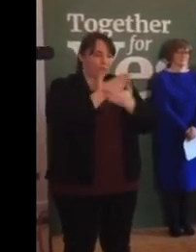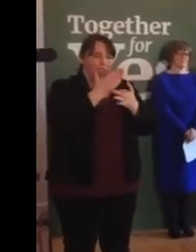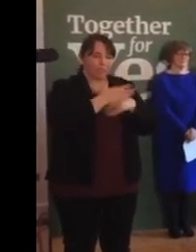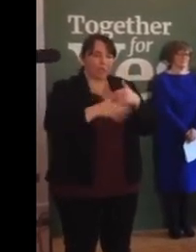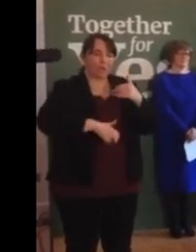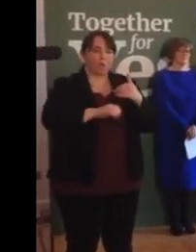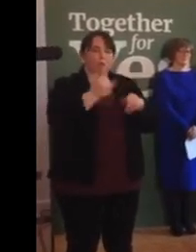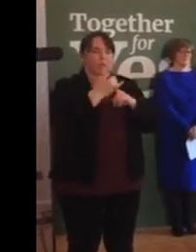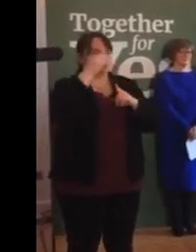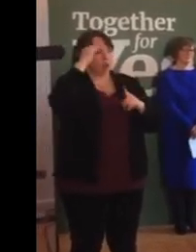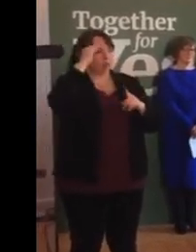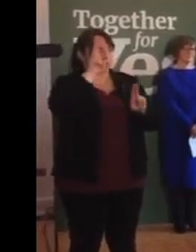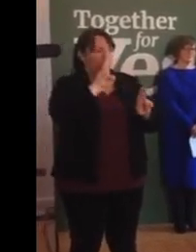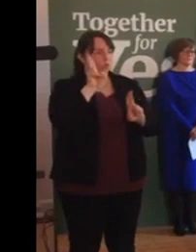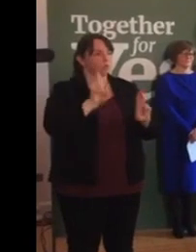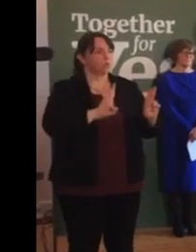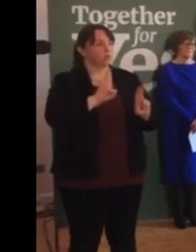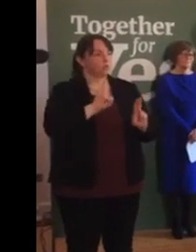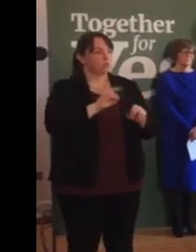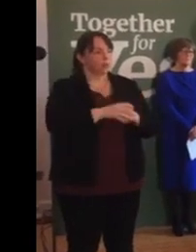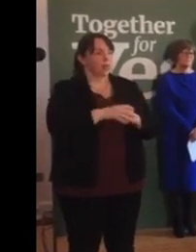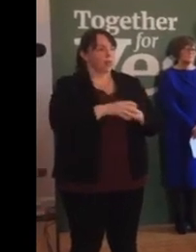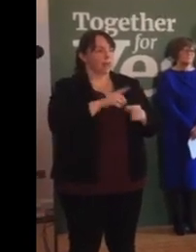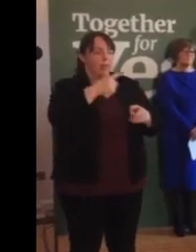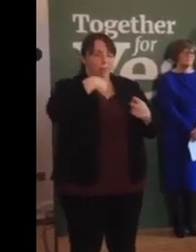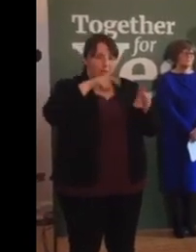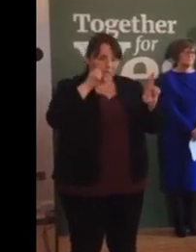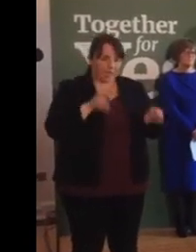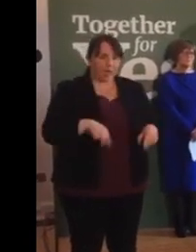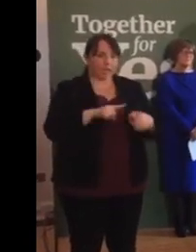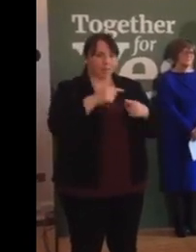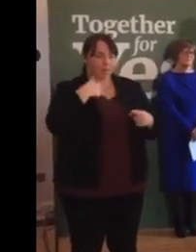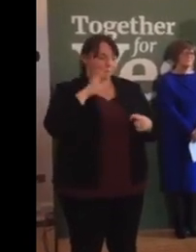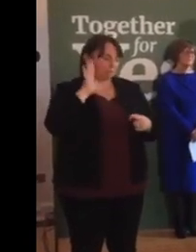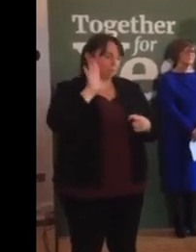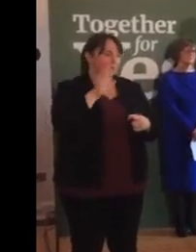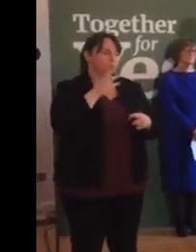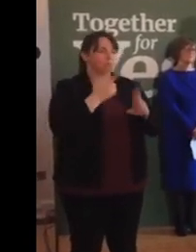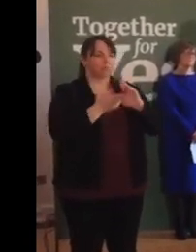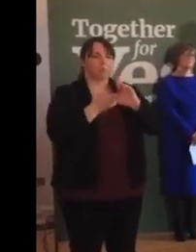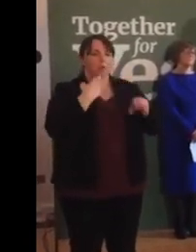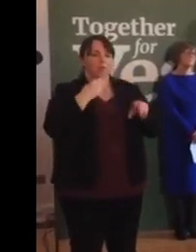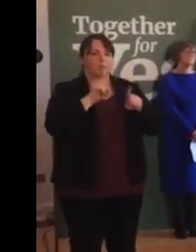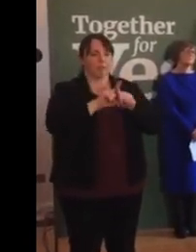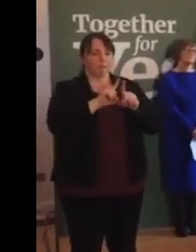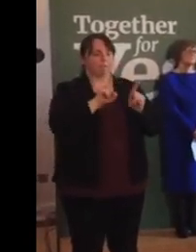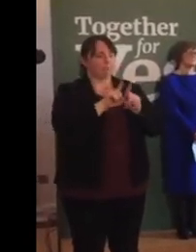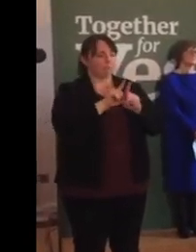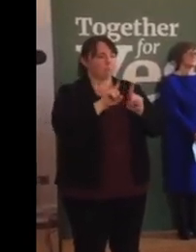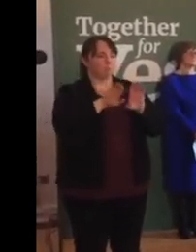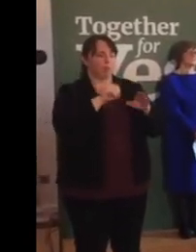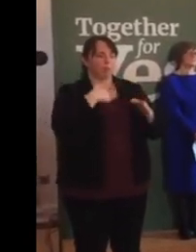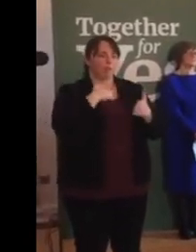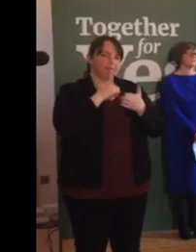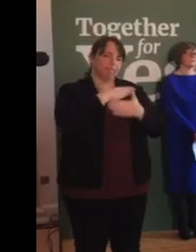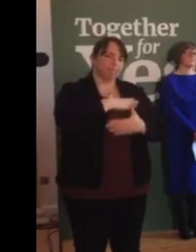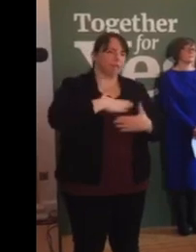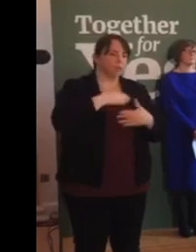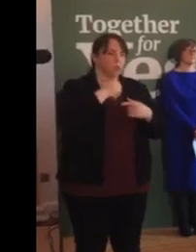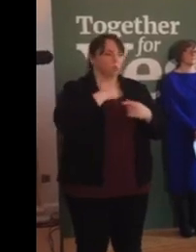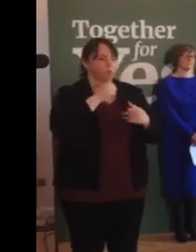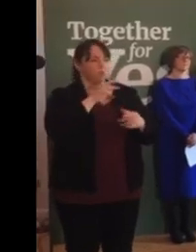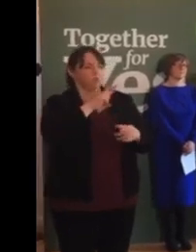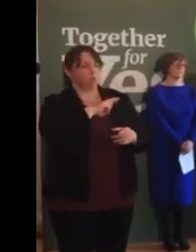here in Ireland. And we can and we must respond with compassion to the reality of women's